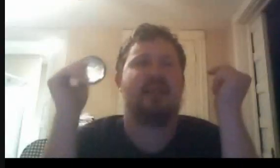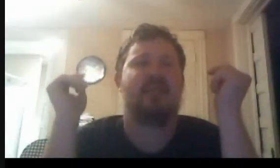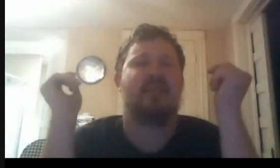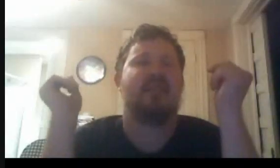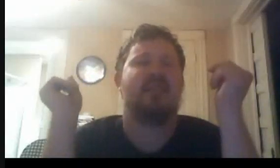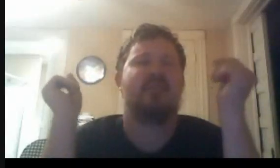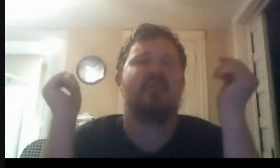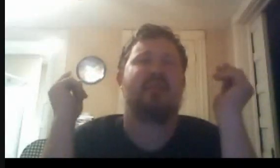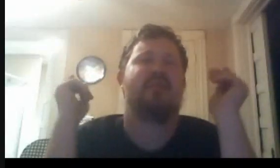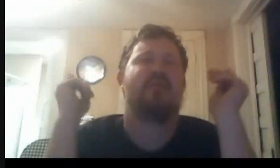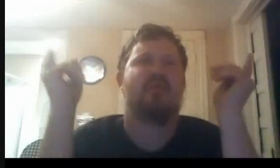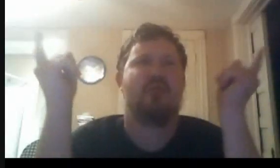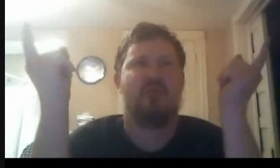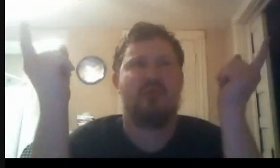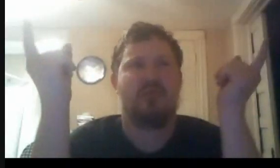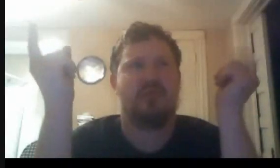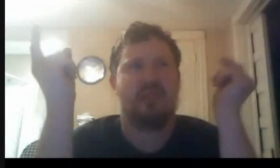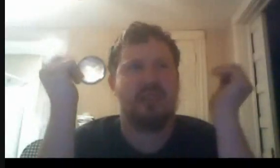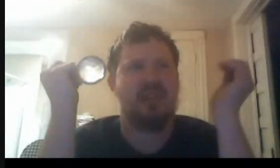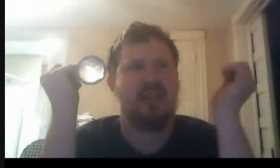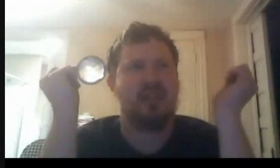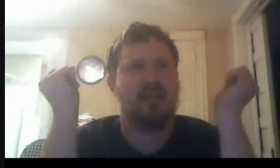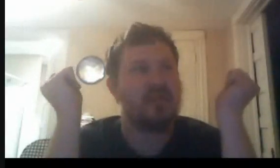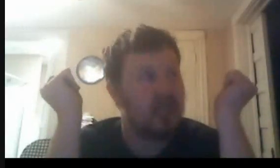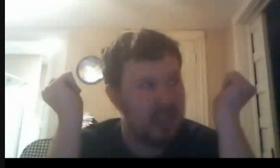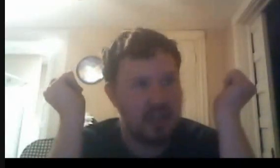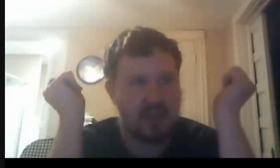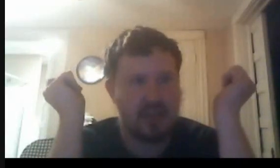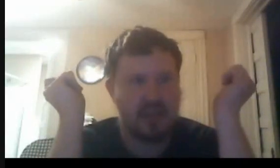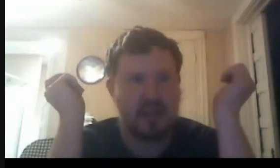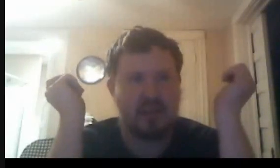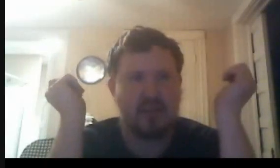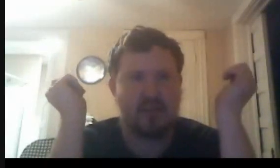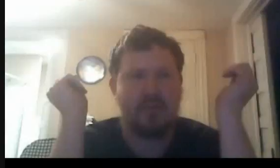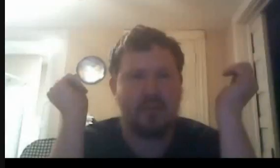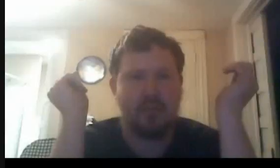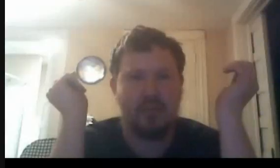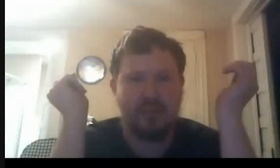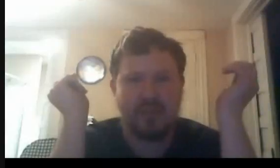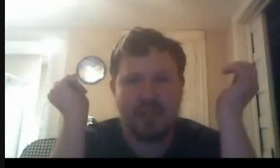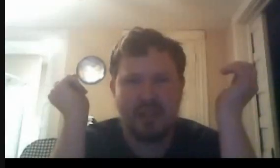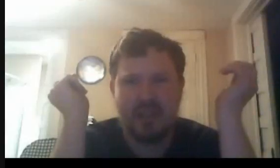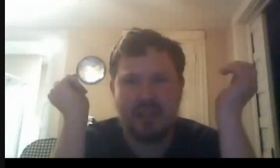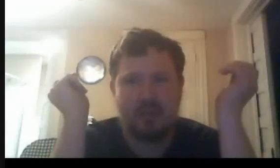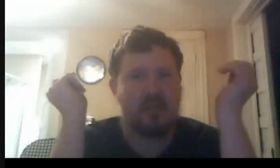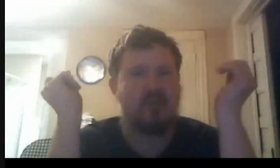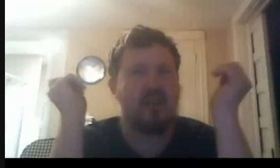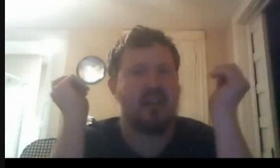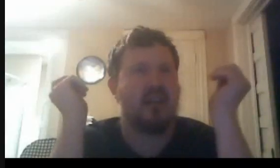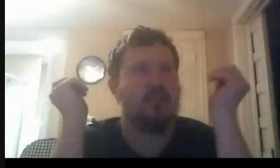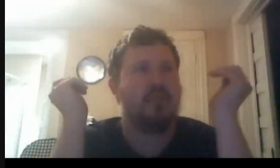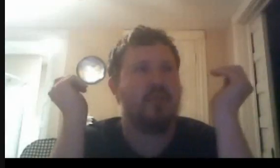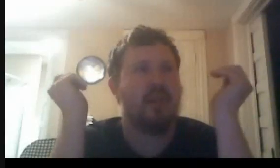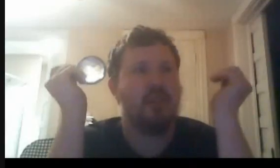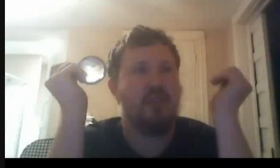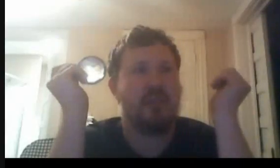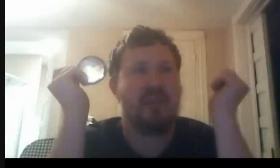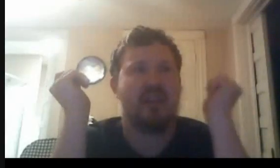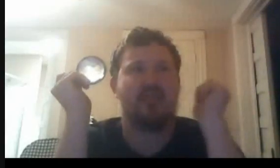my first Goosebumps book until the end of 1994. When I scored at a book fair, I picked out